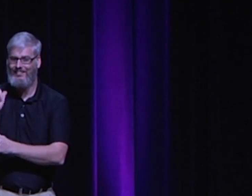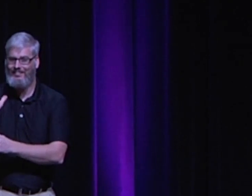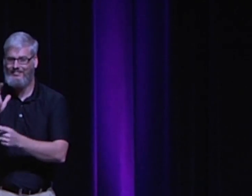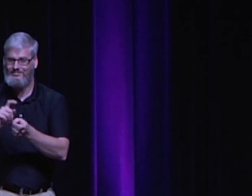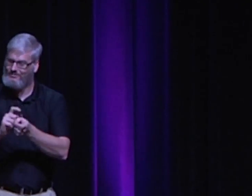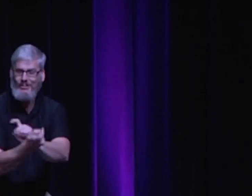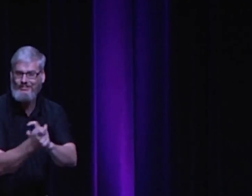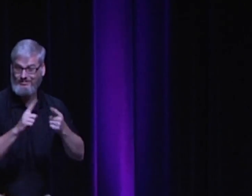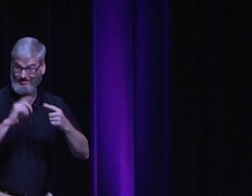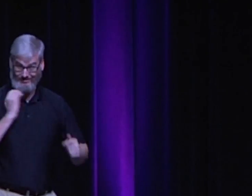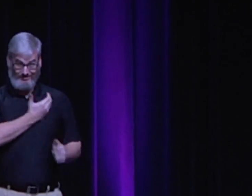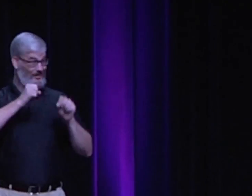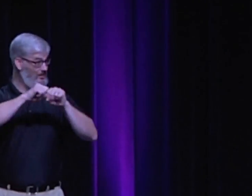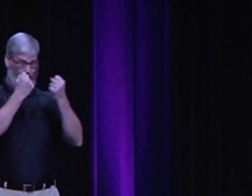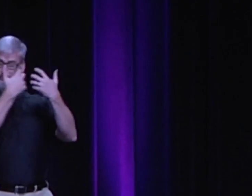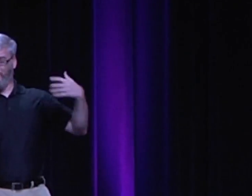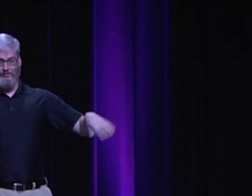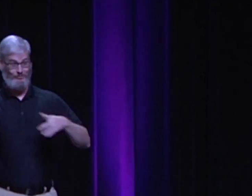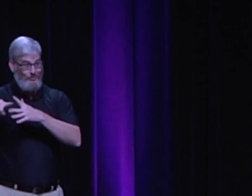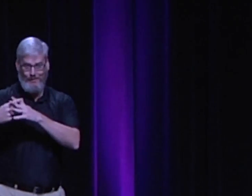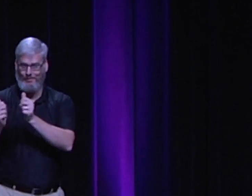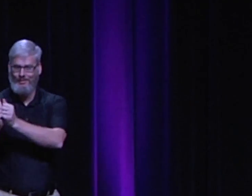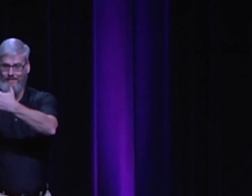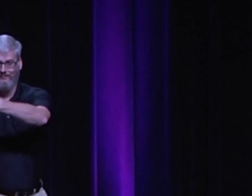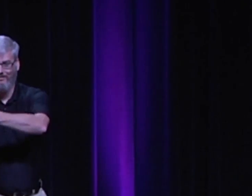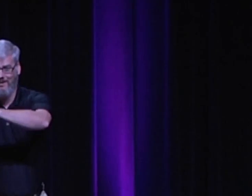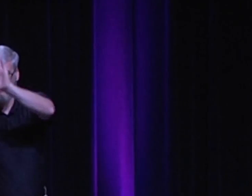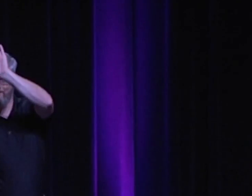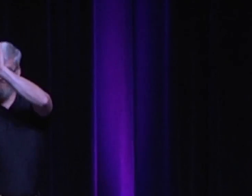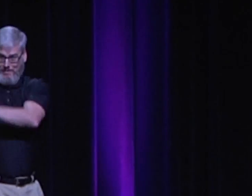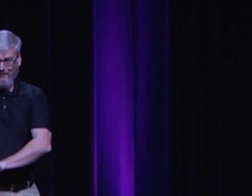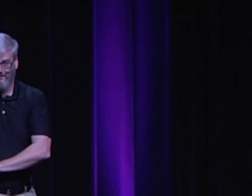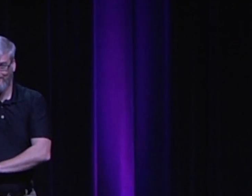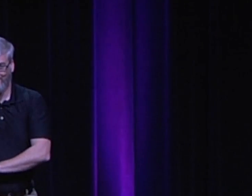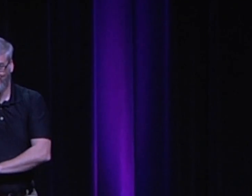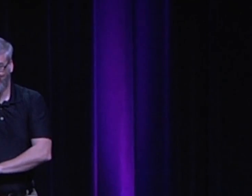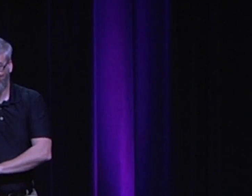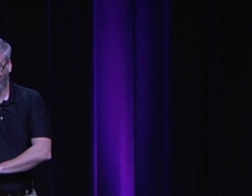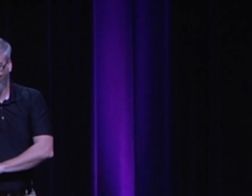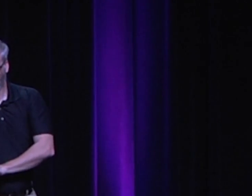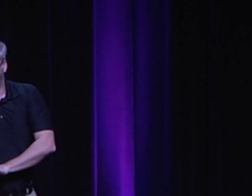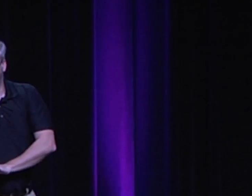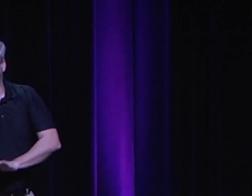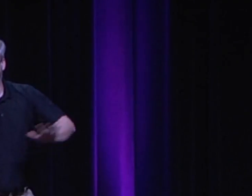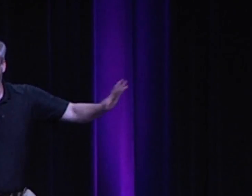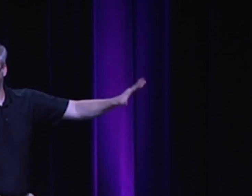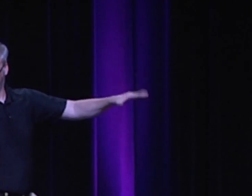radical transformation to our society. It kind of started with factories and